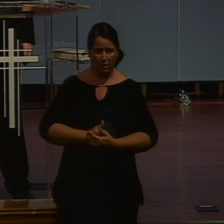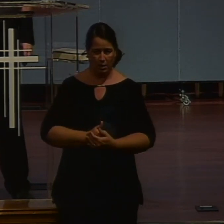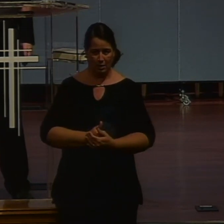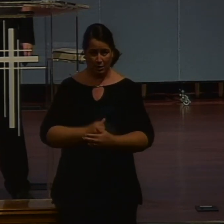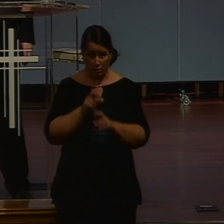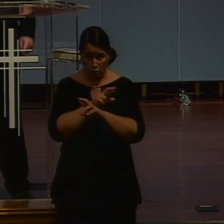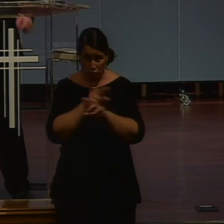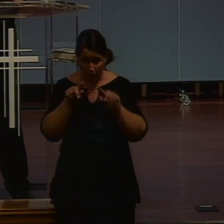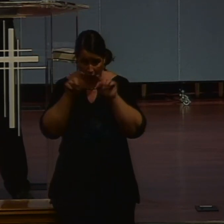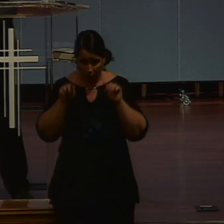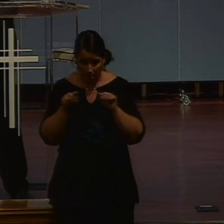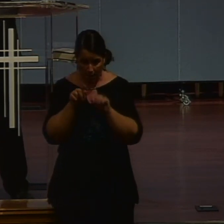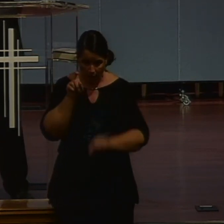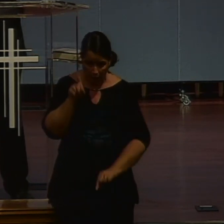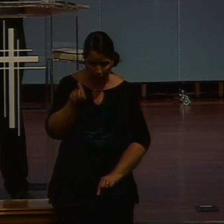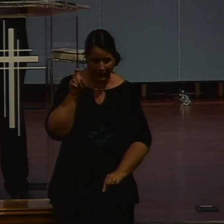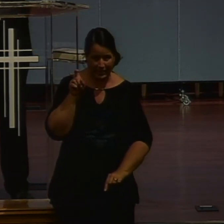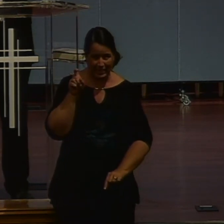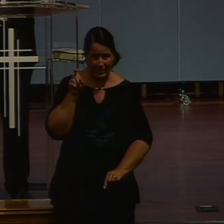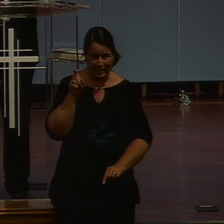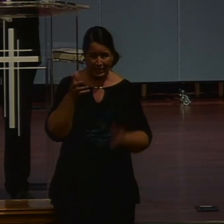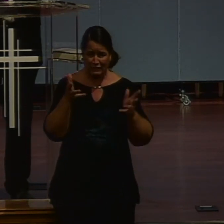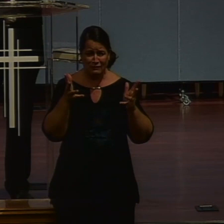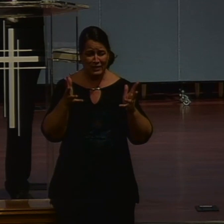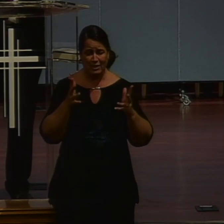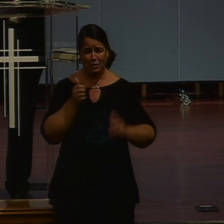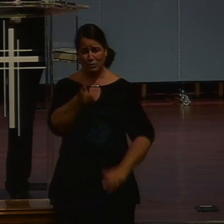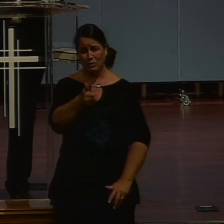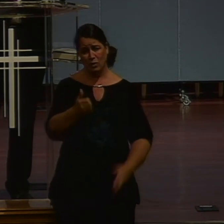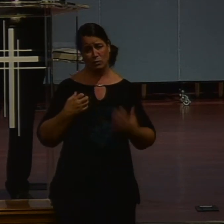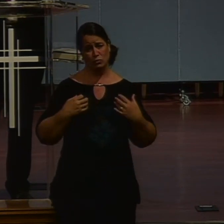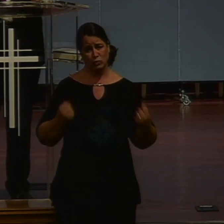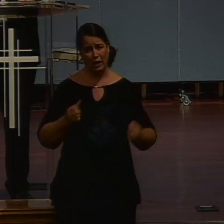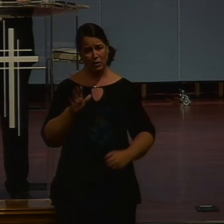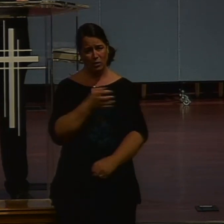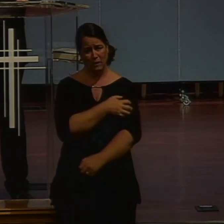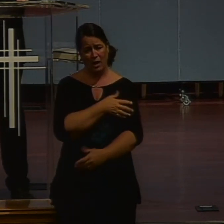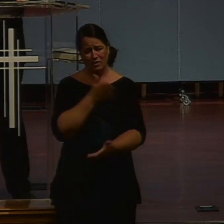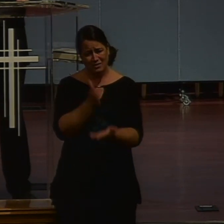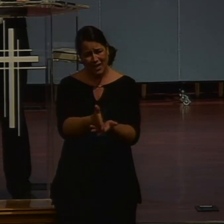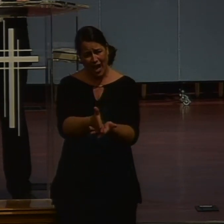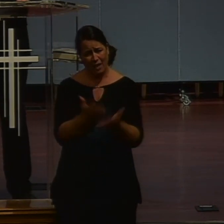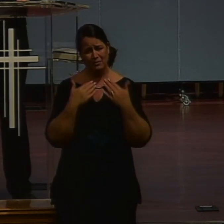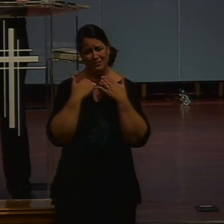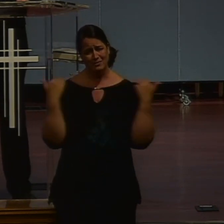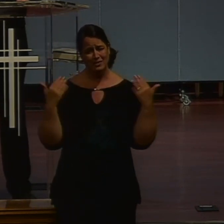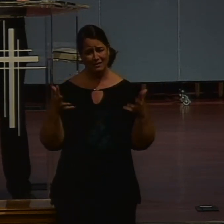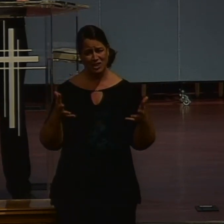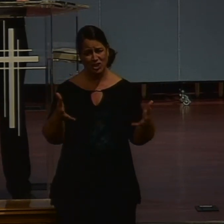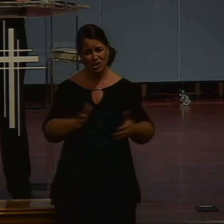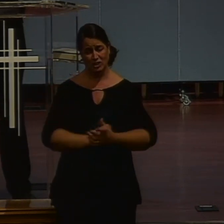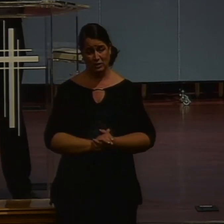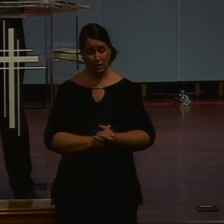box? Will you quit trying to live in your own strength. And in your own power. For those of Have already clicked that box.